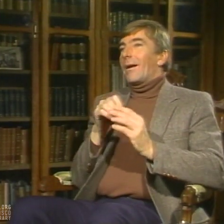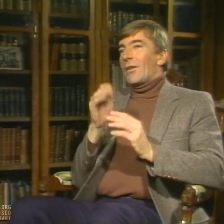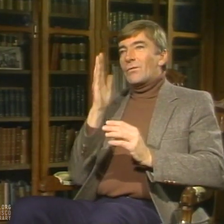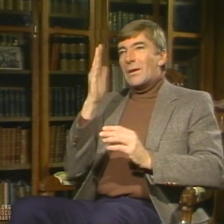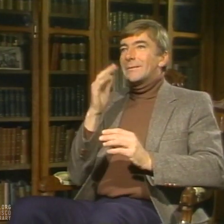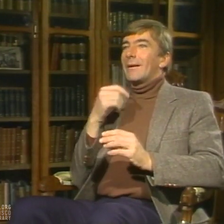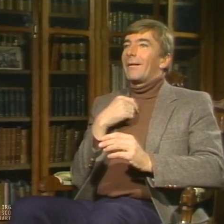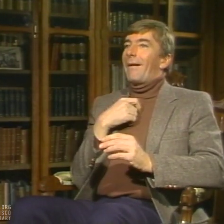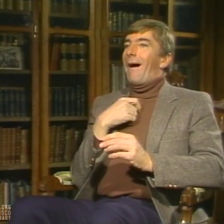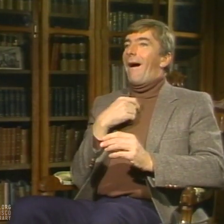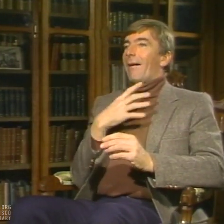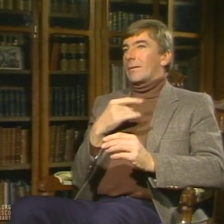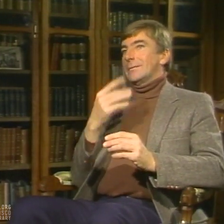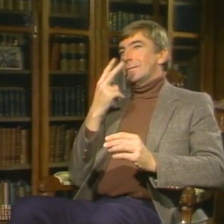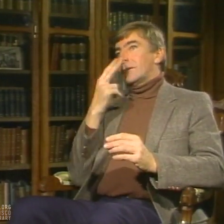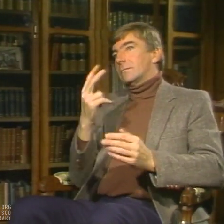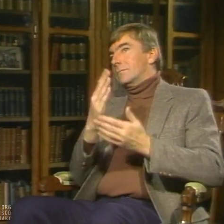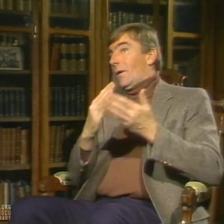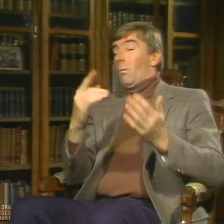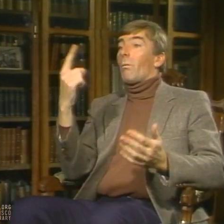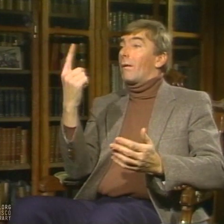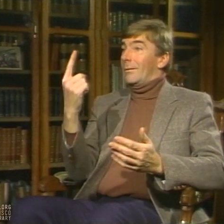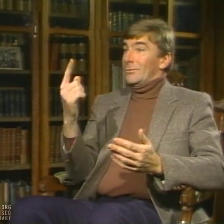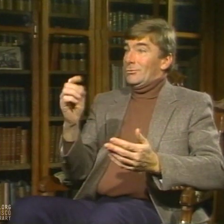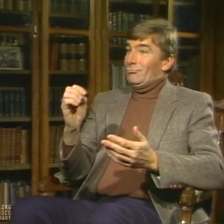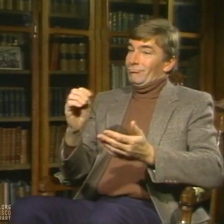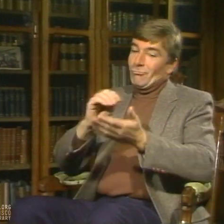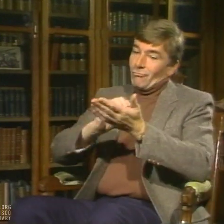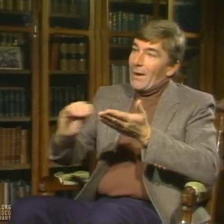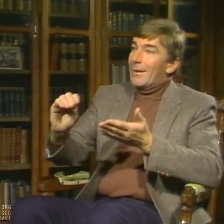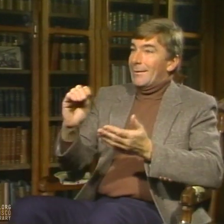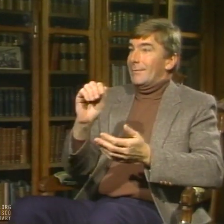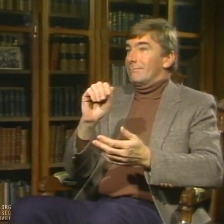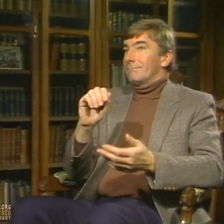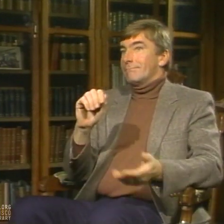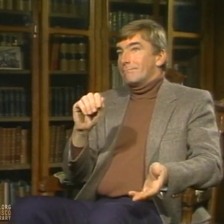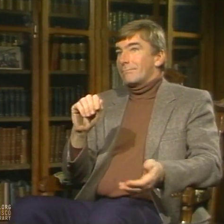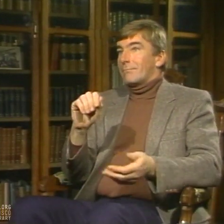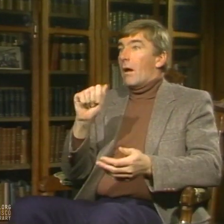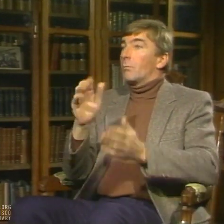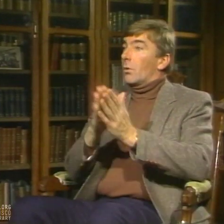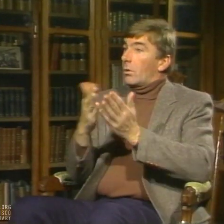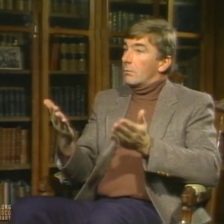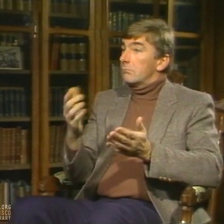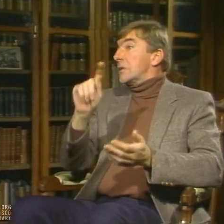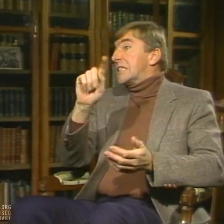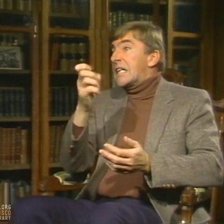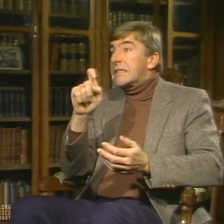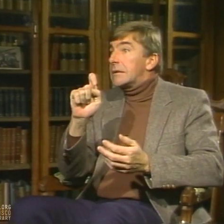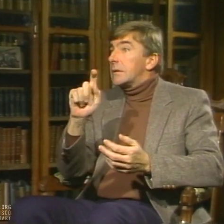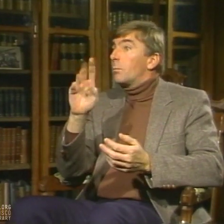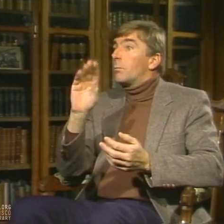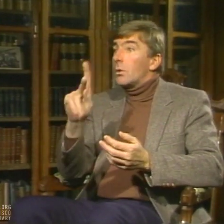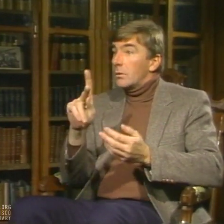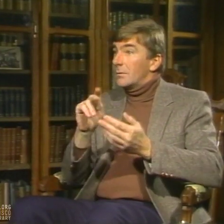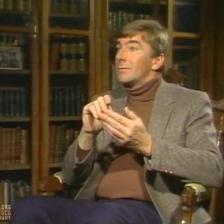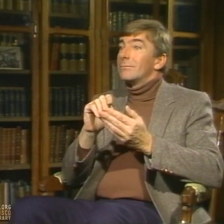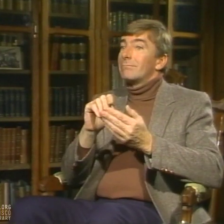I hope that, eventually, someone will write a book documenting deaf theater. It would provide the